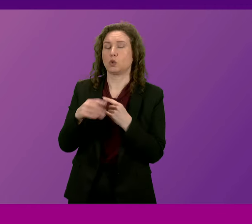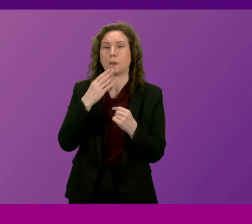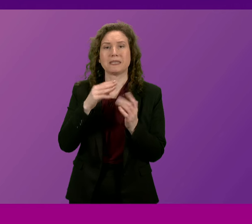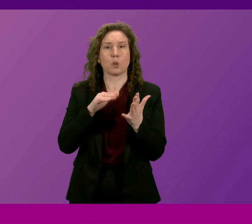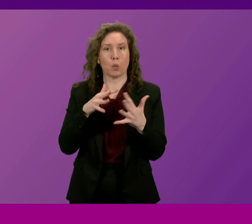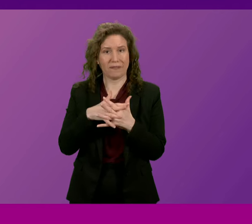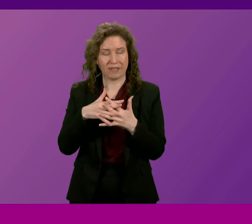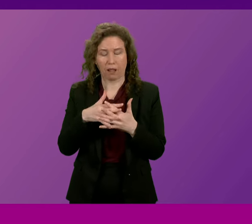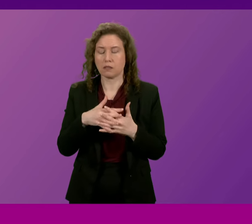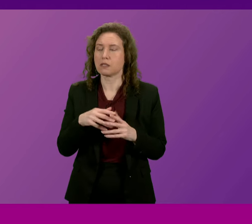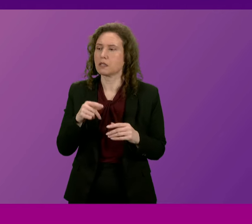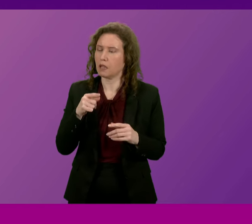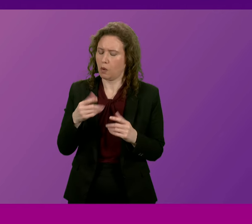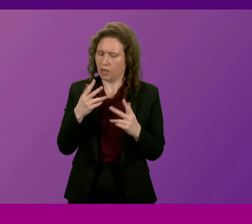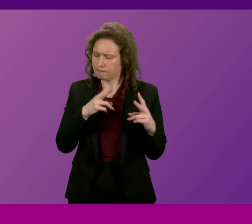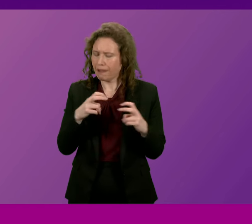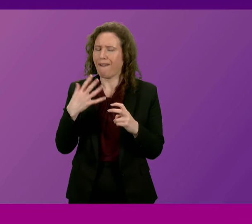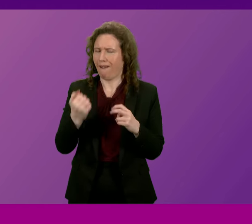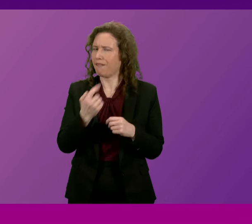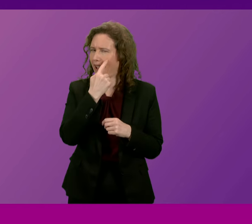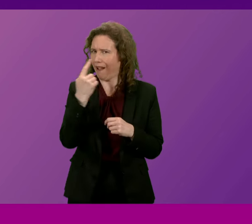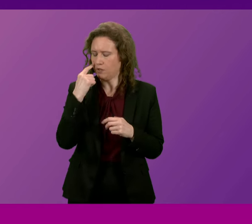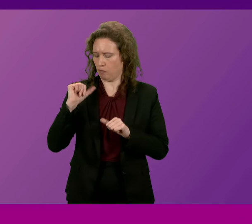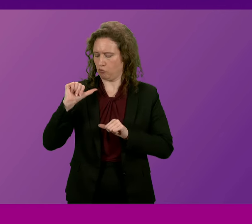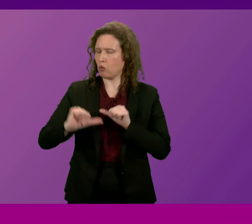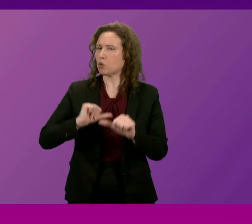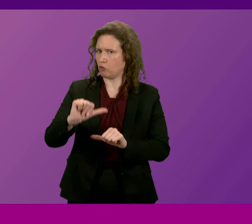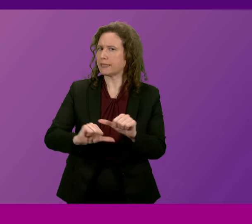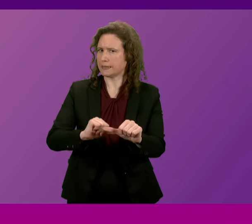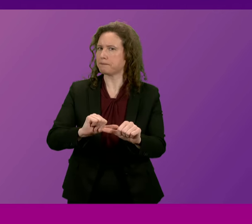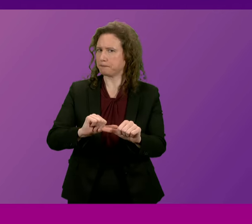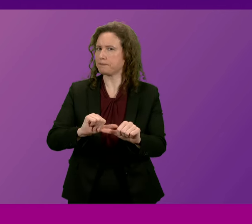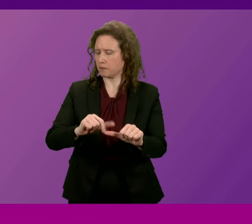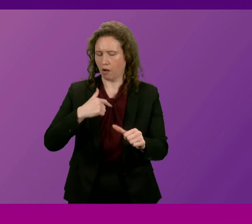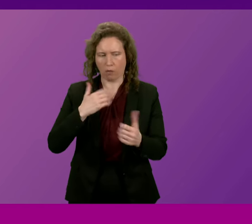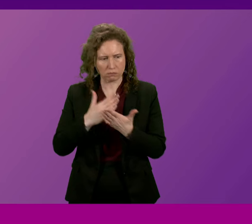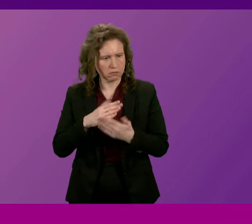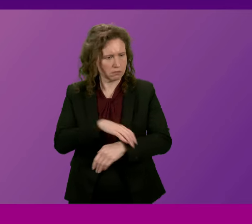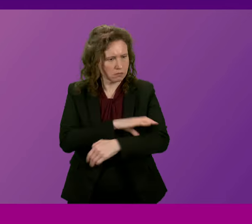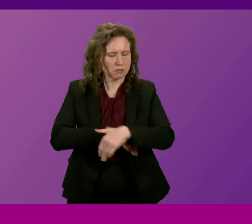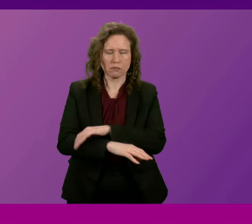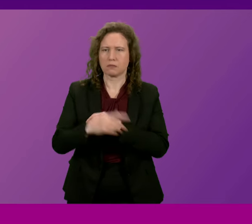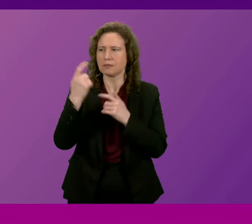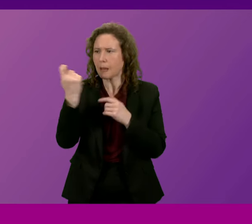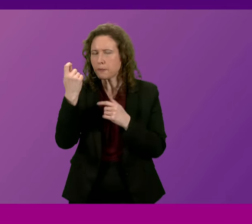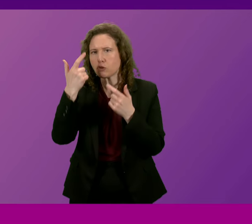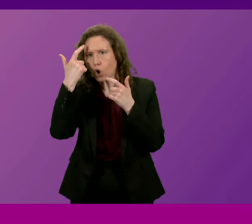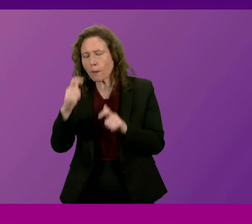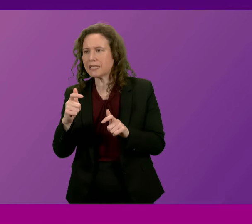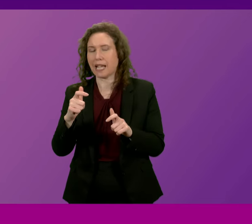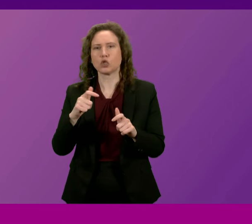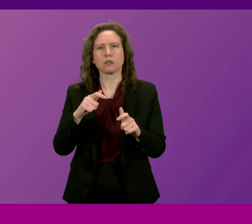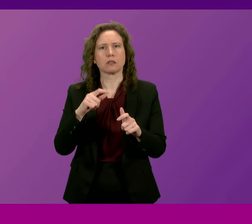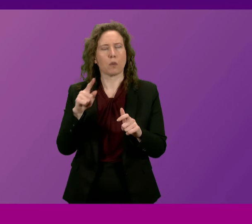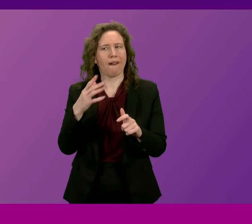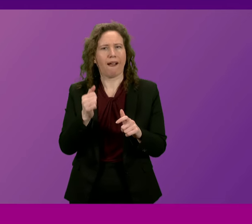is that there is good evidence of progress being made on tackling the issue of temporary accommodation by some of the